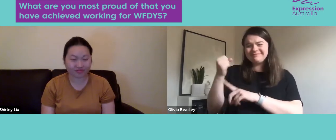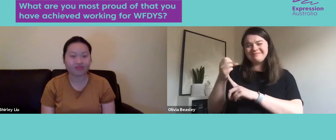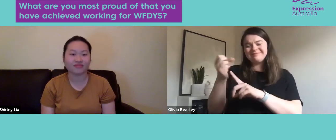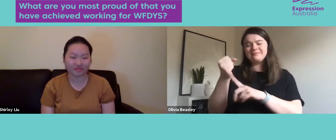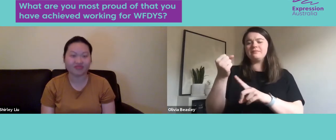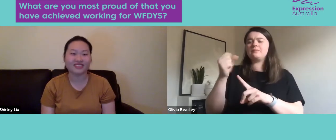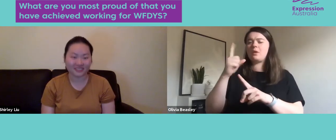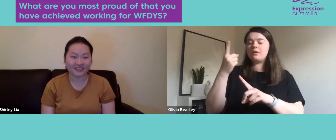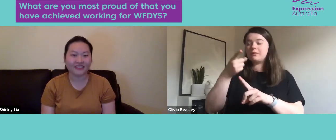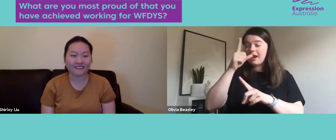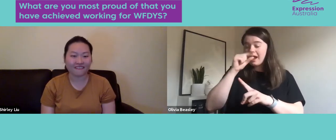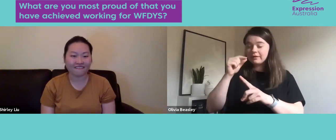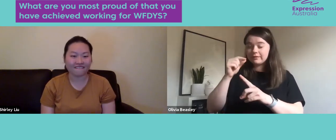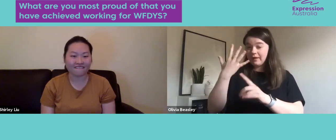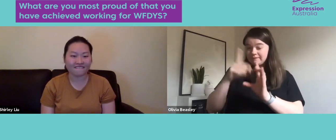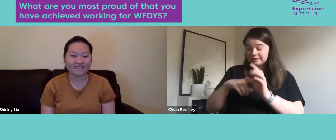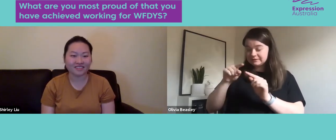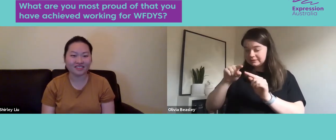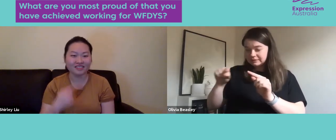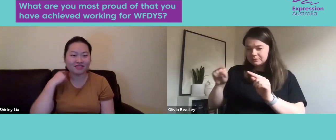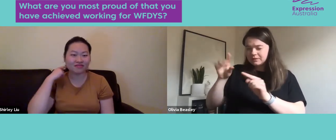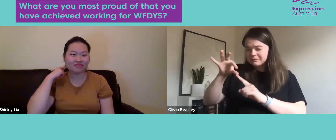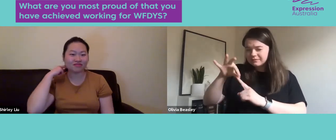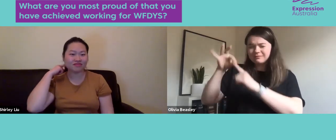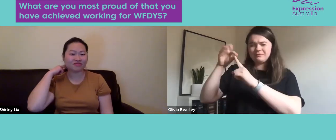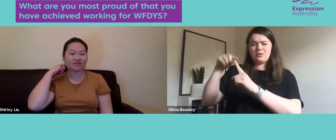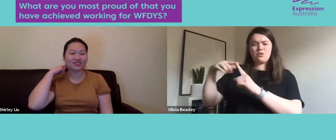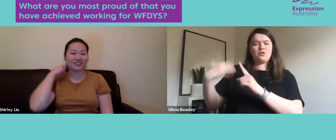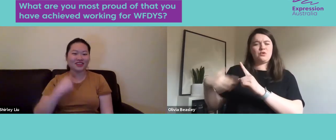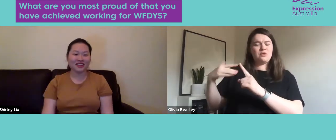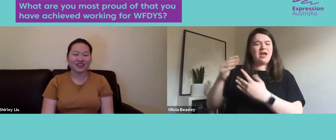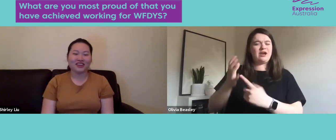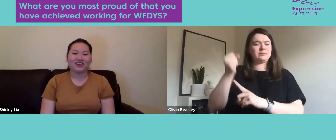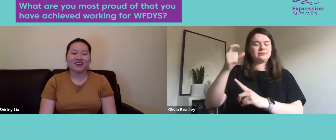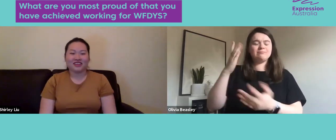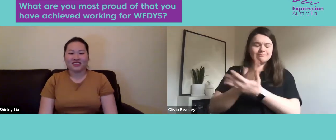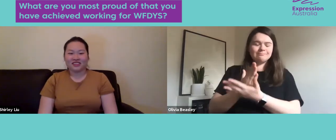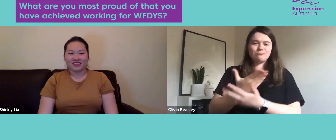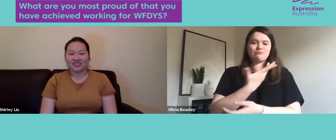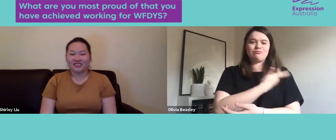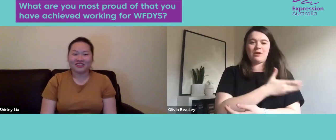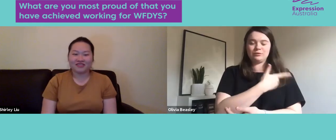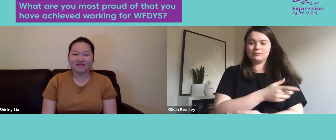you've managed to achieve lots of outcomes. What do you think would be a very unique outcome that you're very proud of achieving?